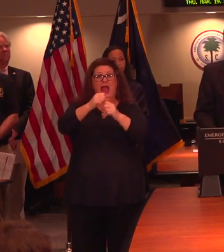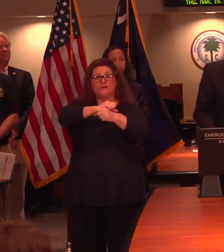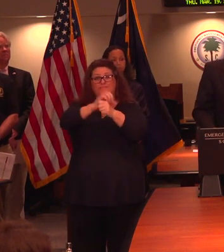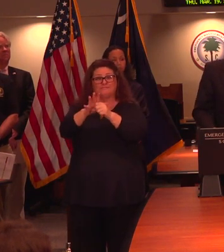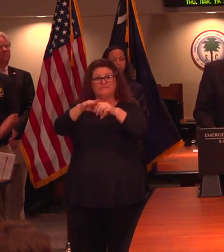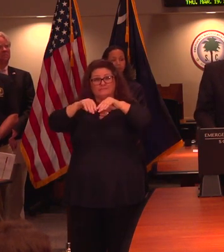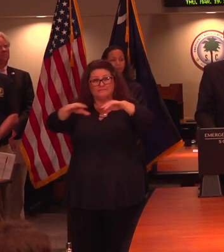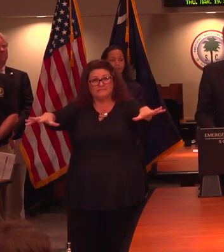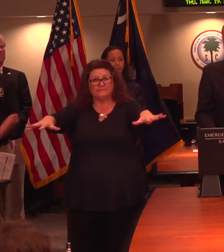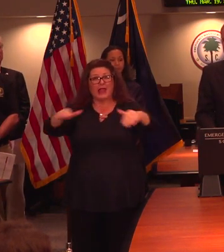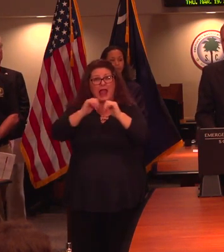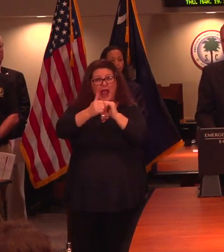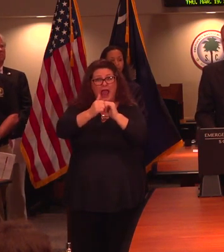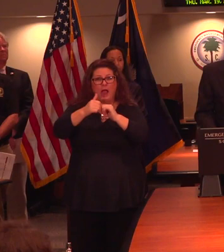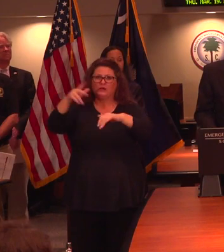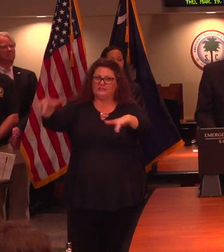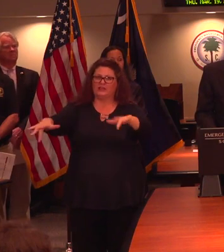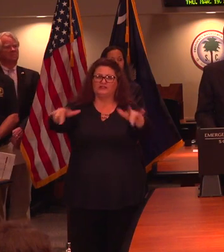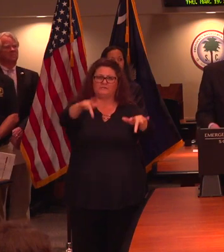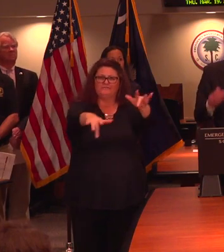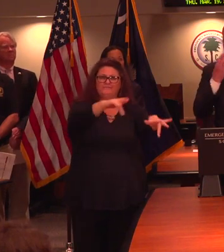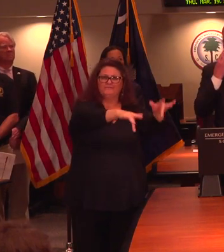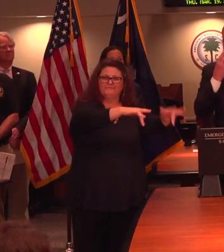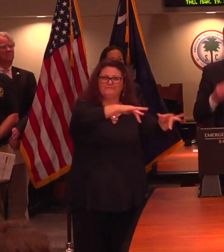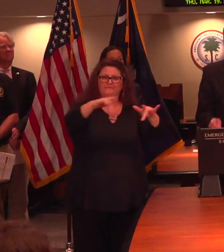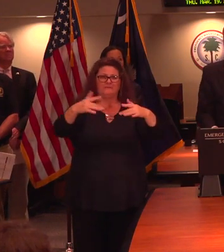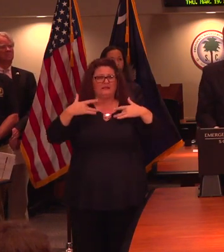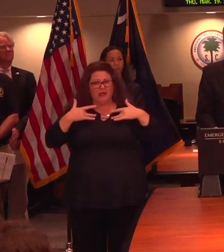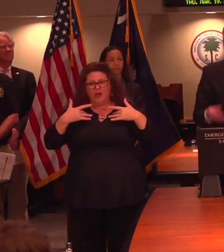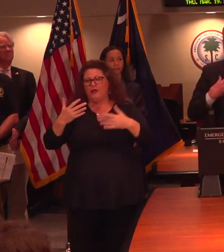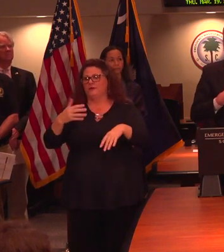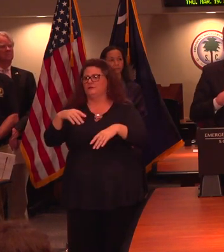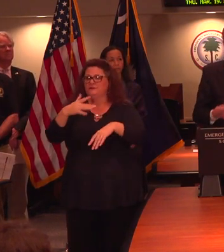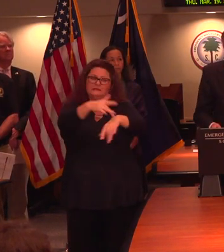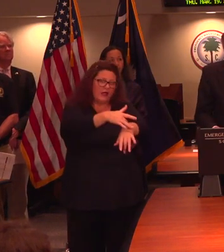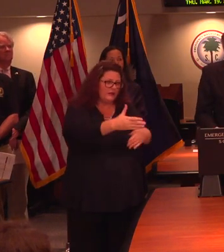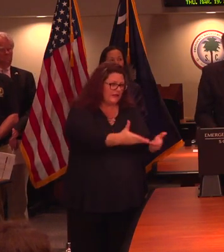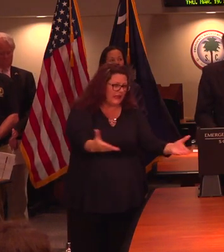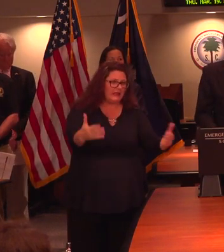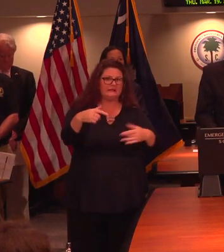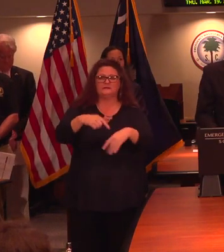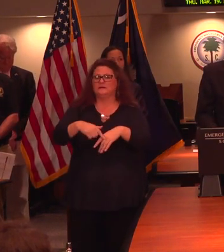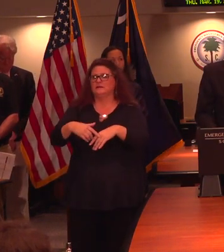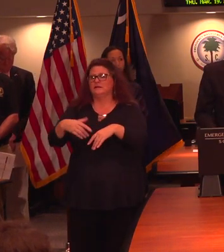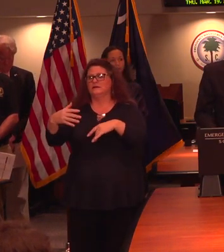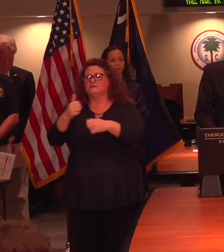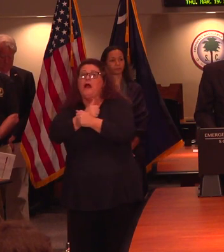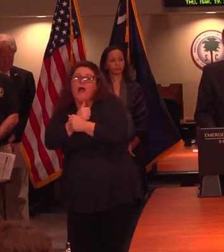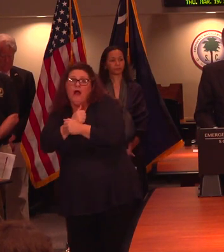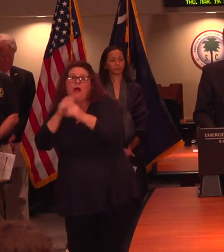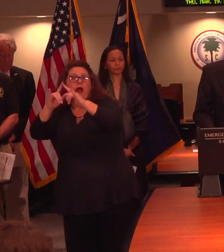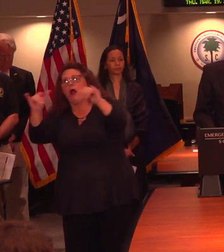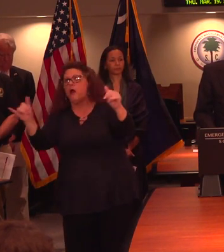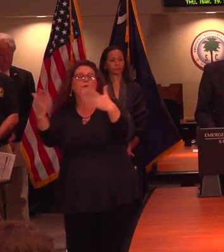things and people touching the things that you touched, or touching each other and having it get into your lungs, into your system. So